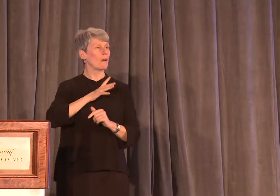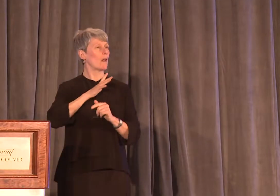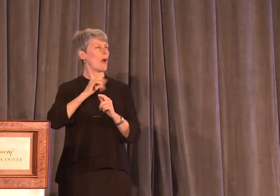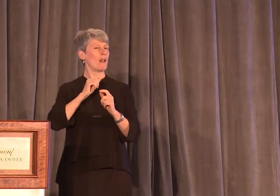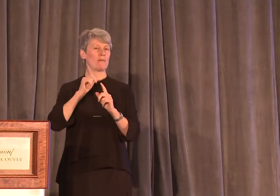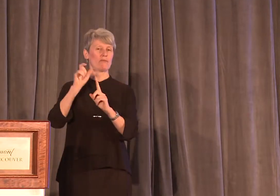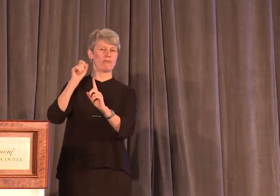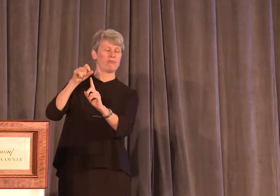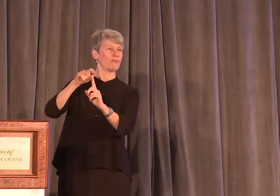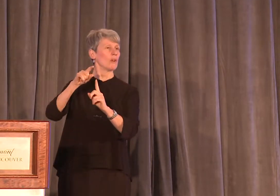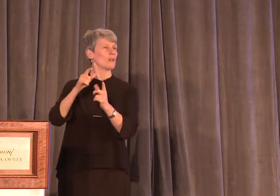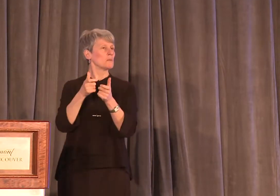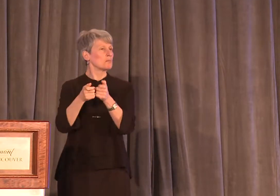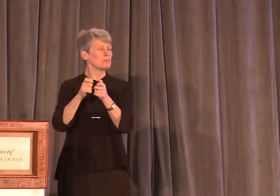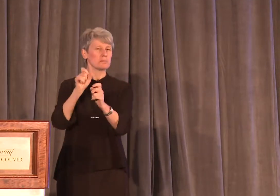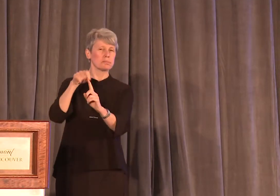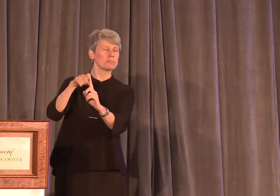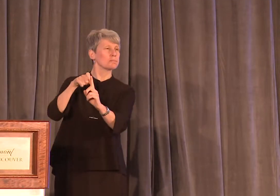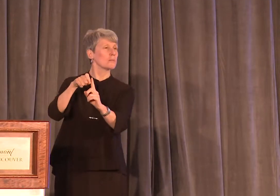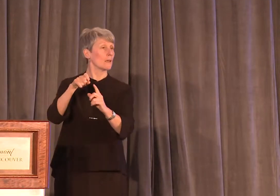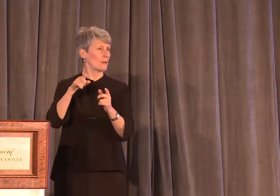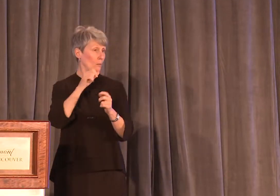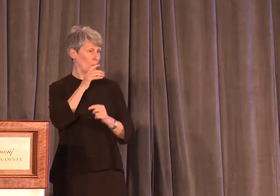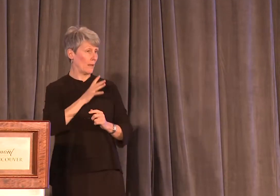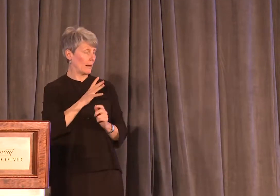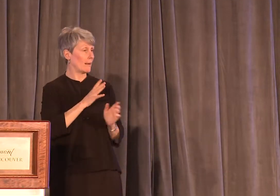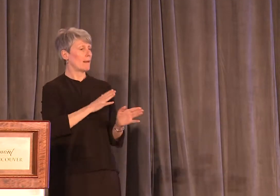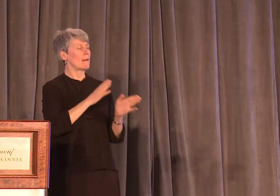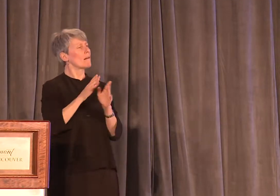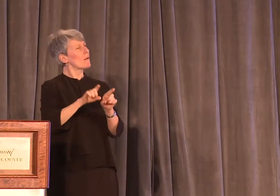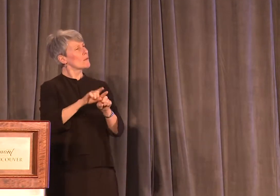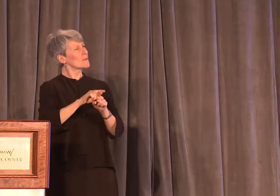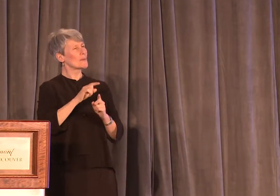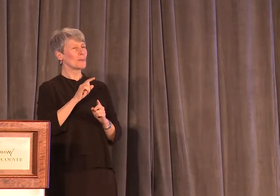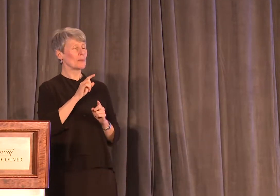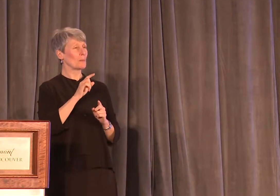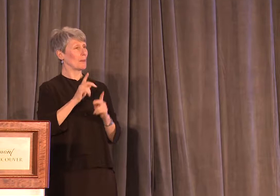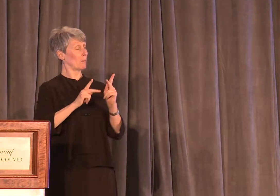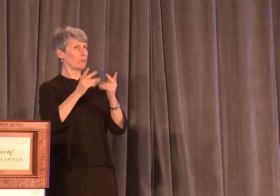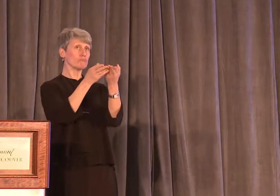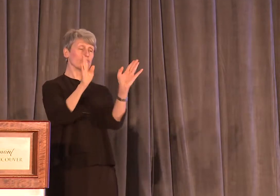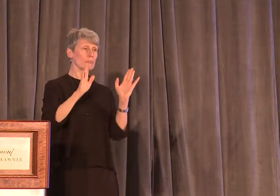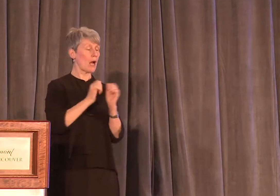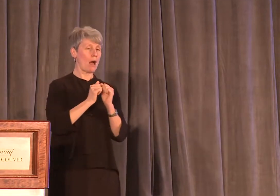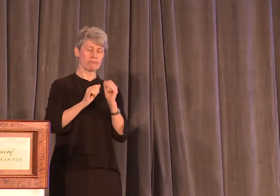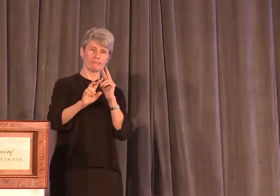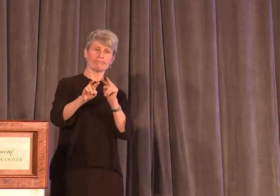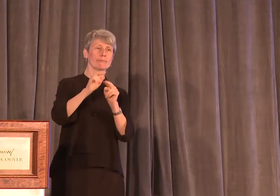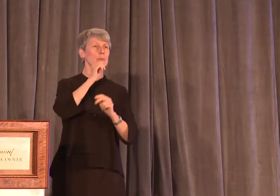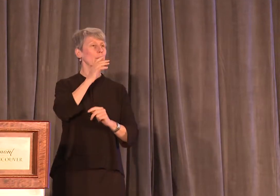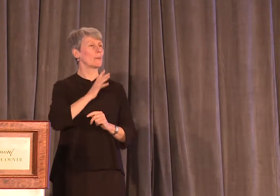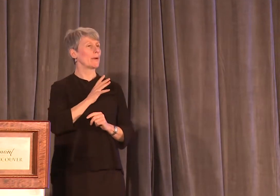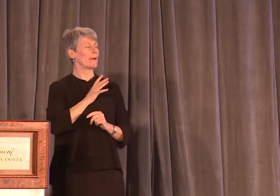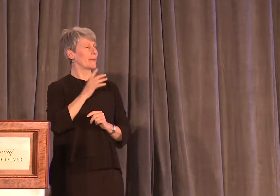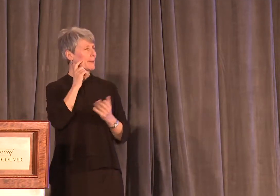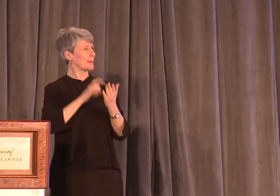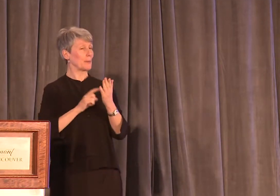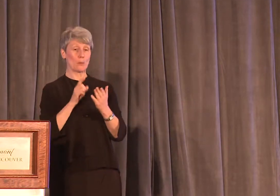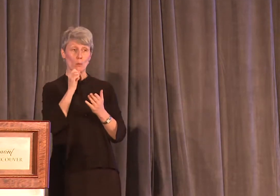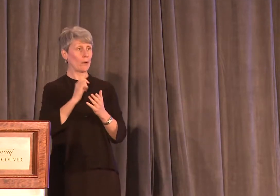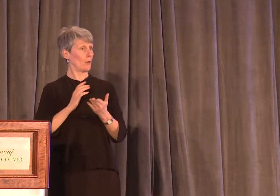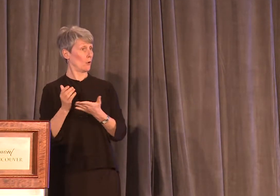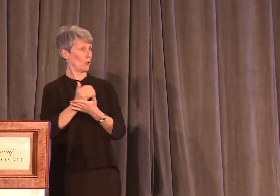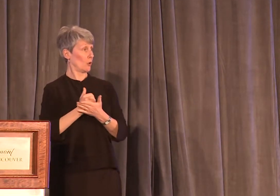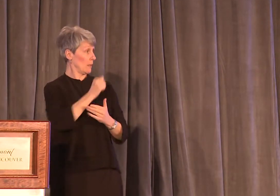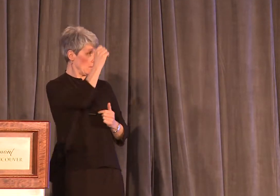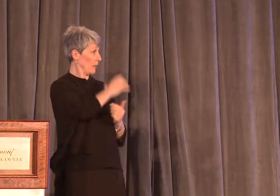and now it's expanded to a broader discussion about how society values women. The lingering pay gap, the lack of